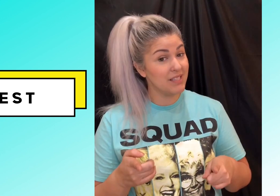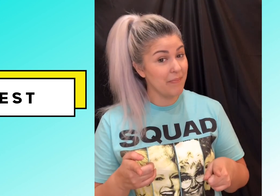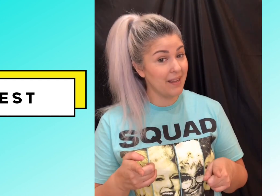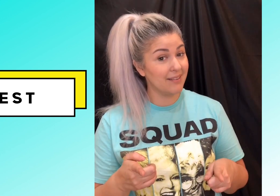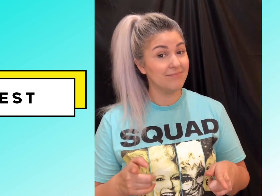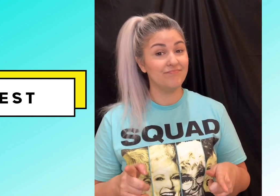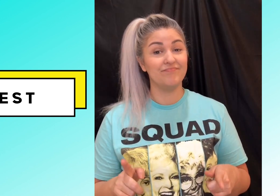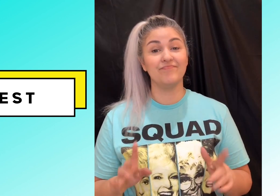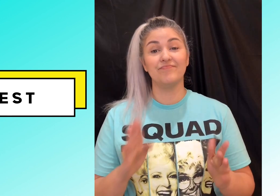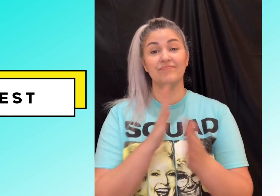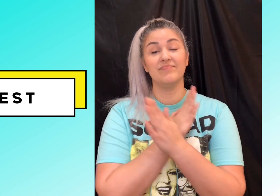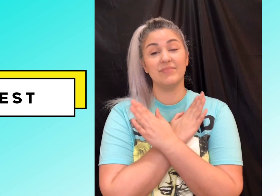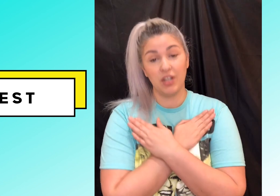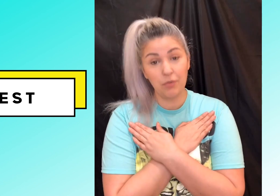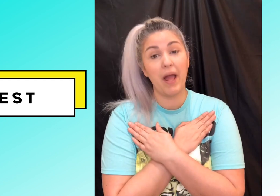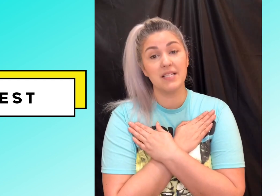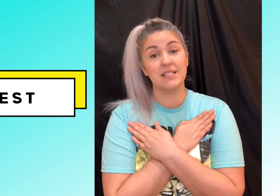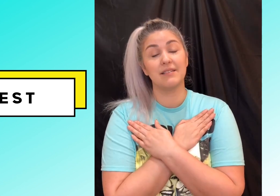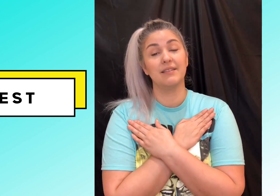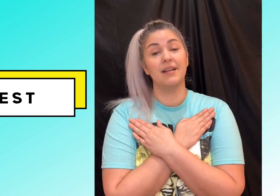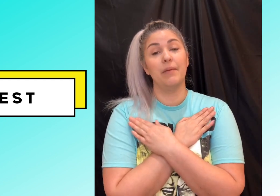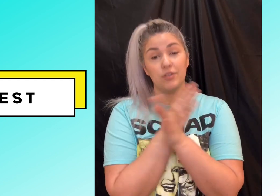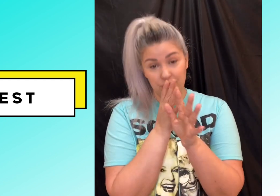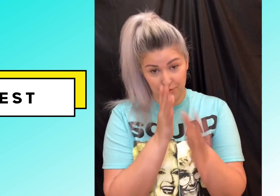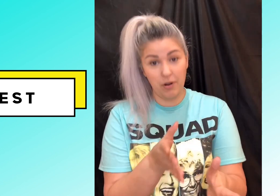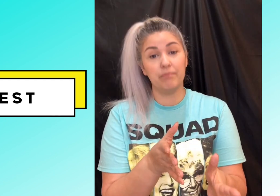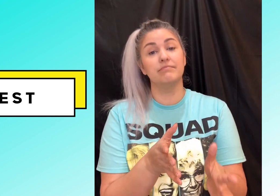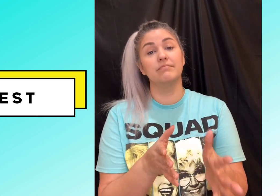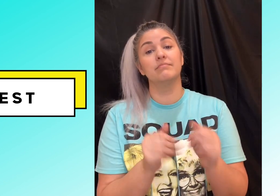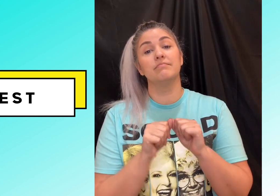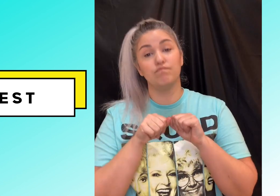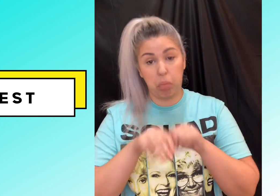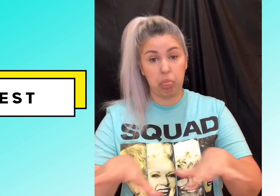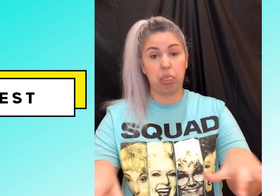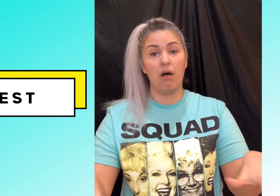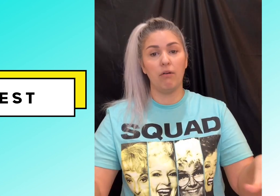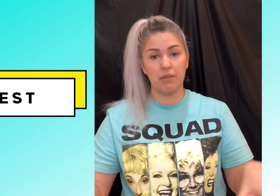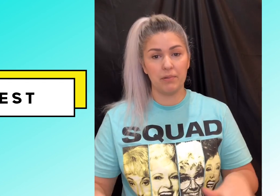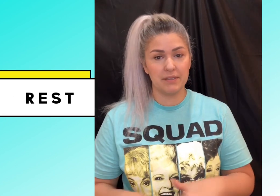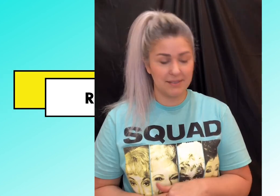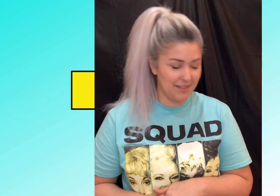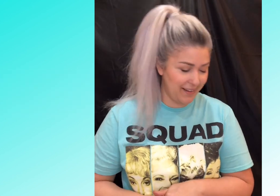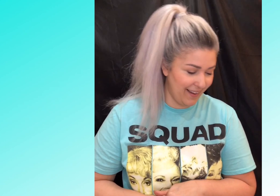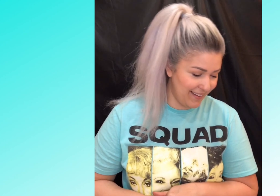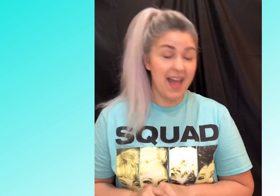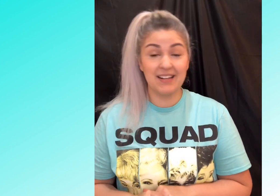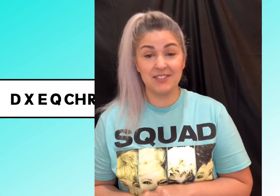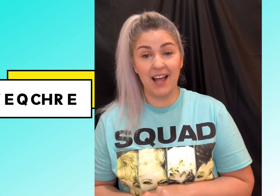sleeping you need to rest because you just threw up all over the place okay exercise